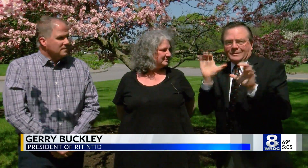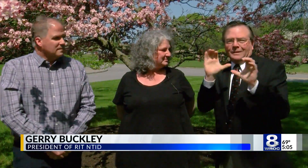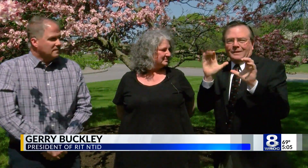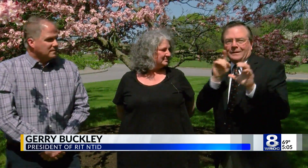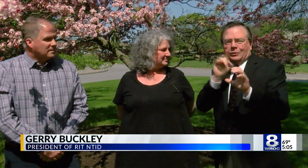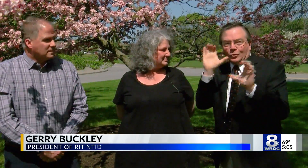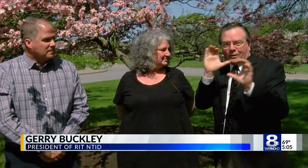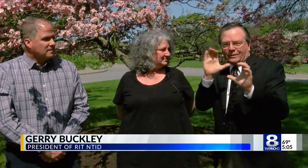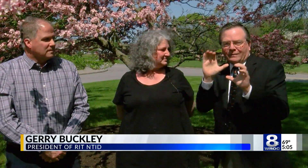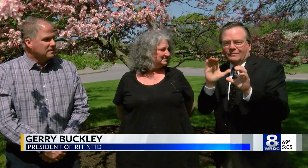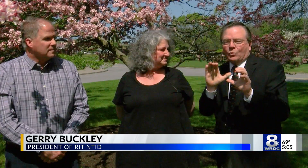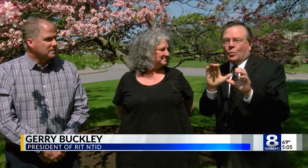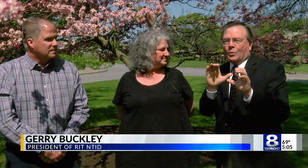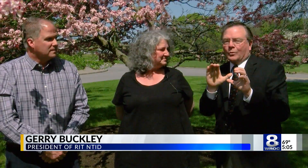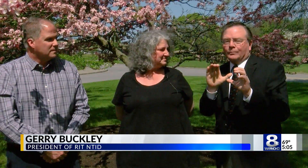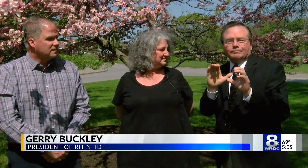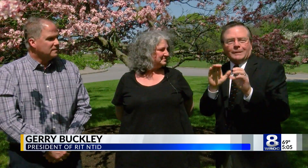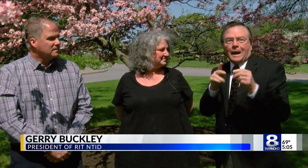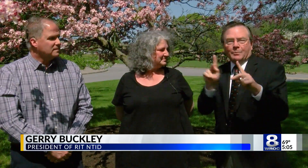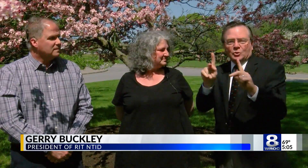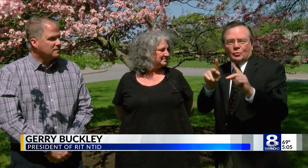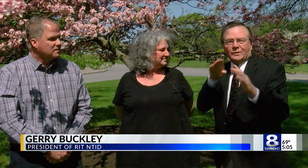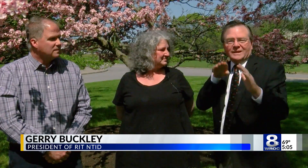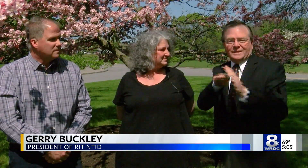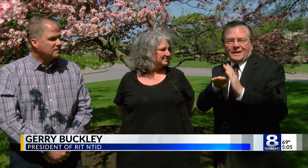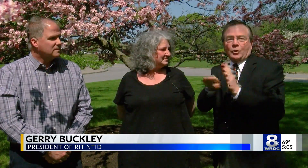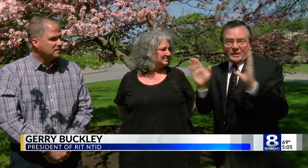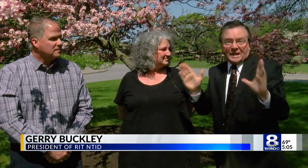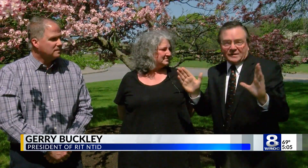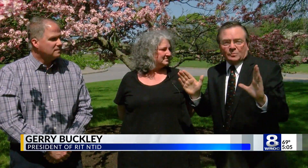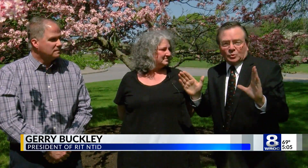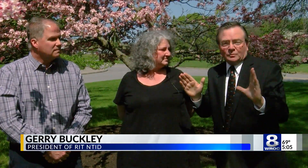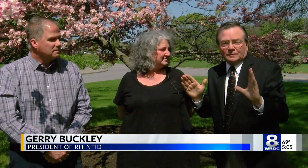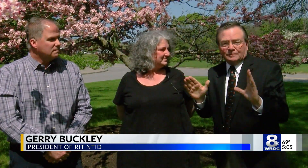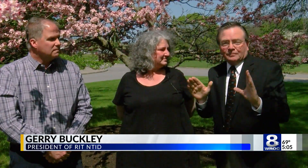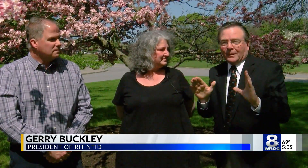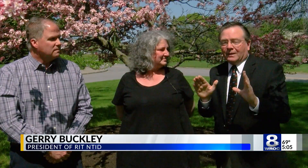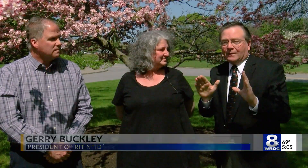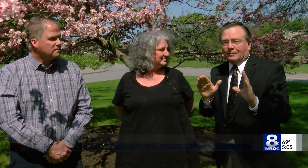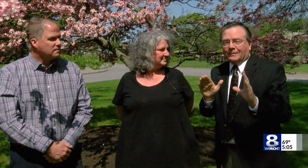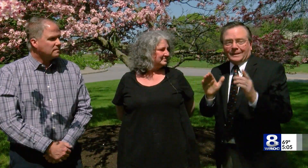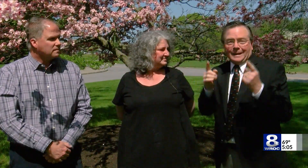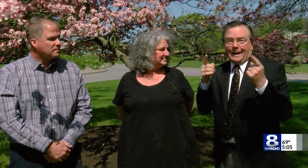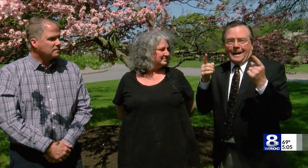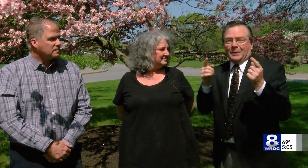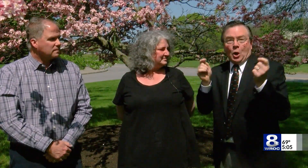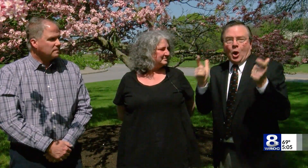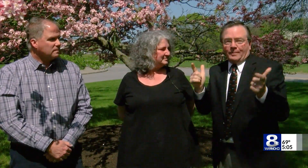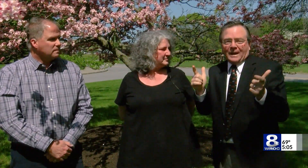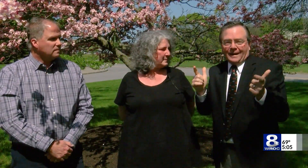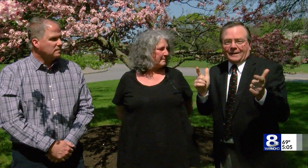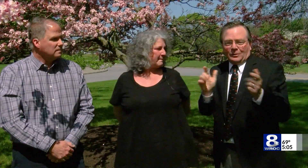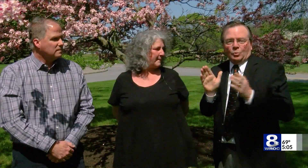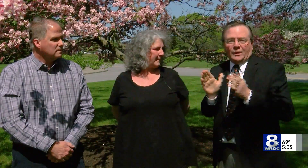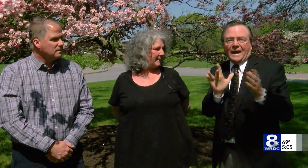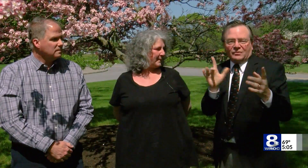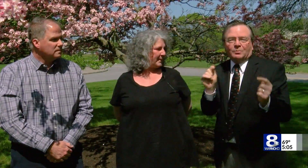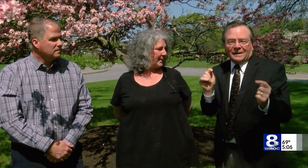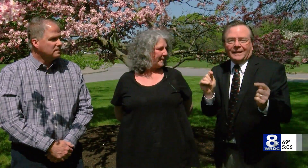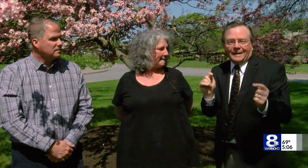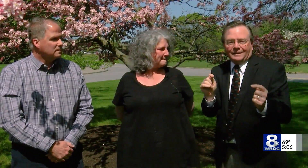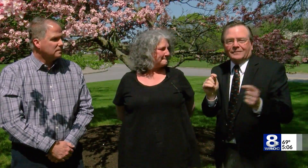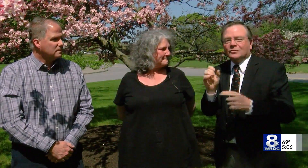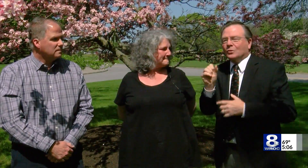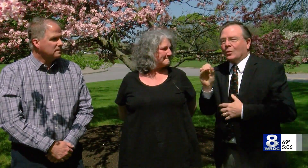we're constantly looking for opportunities that are accessible. It can happen automatically. We